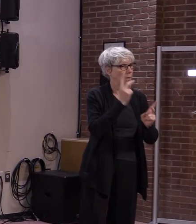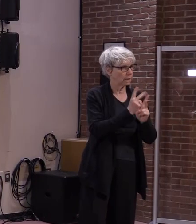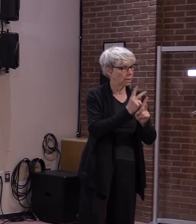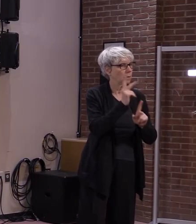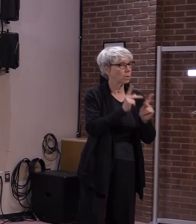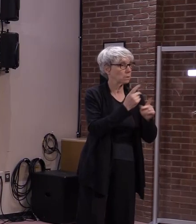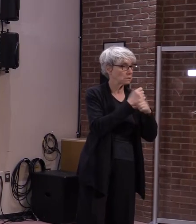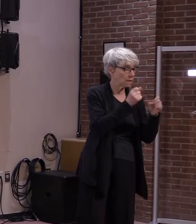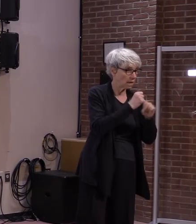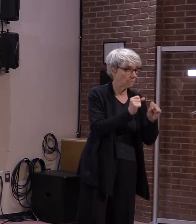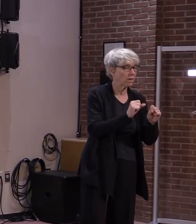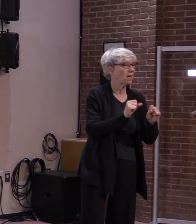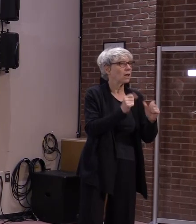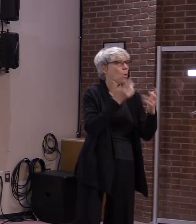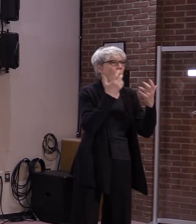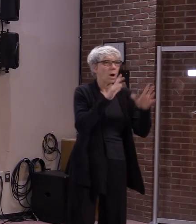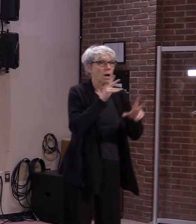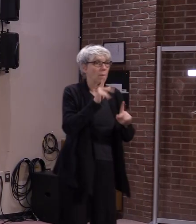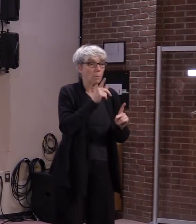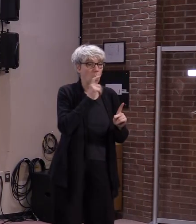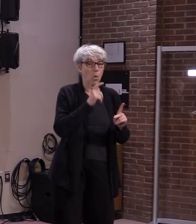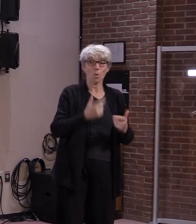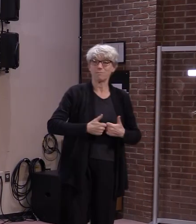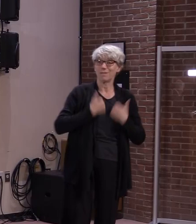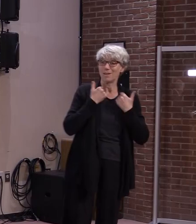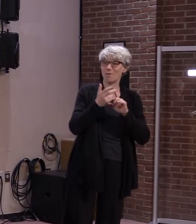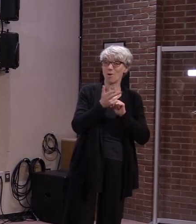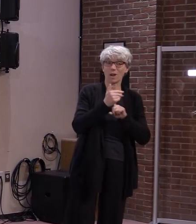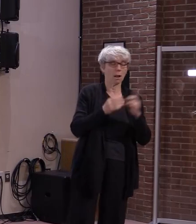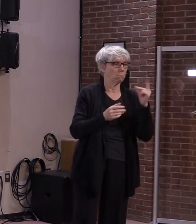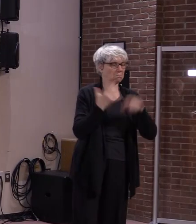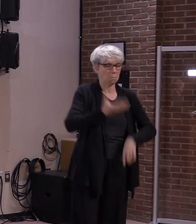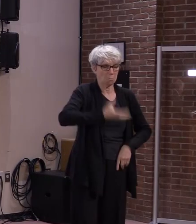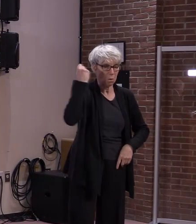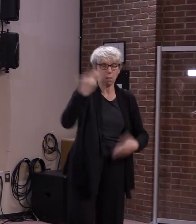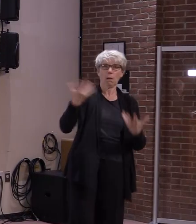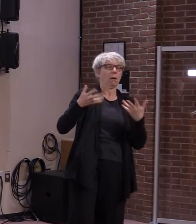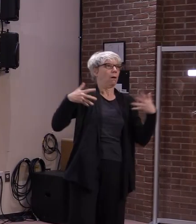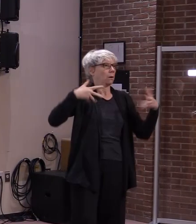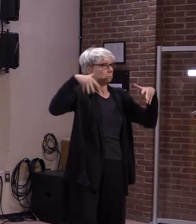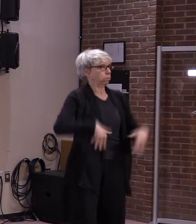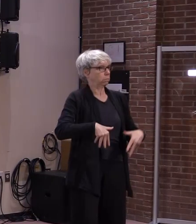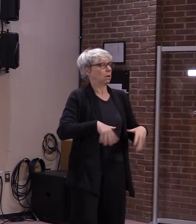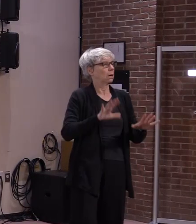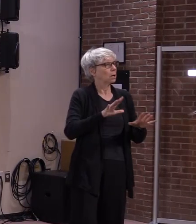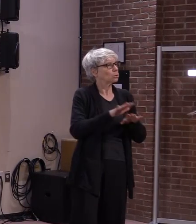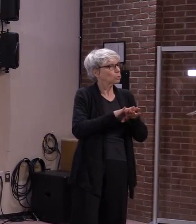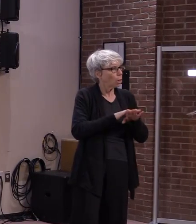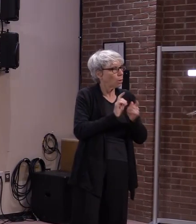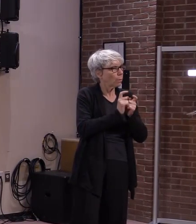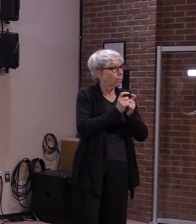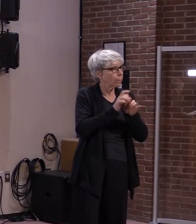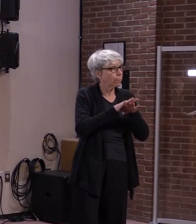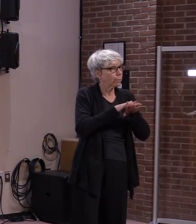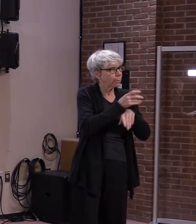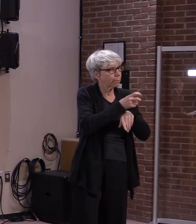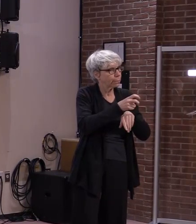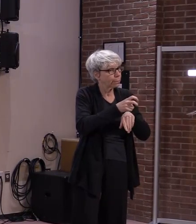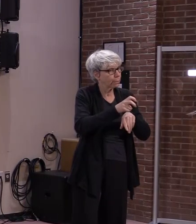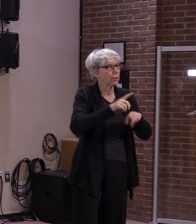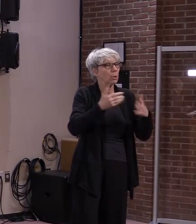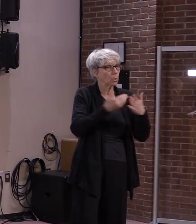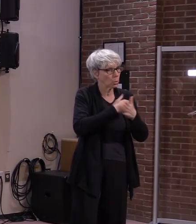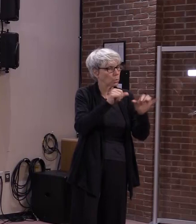a cliff. And therefore we have phased in new eligibility for